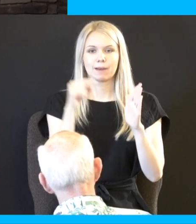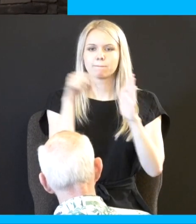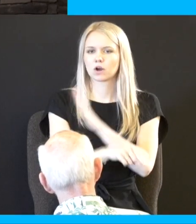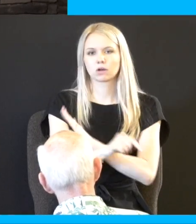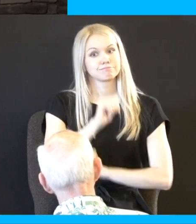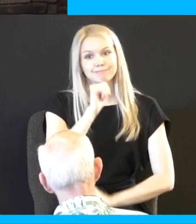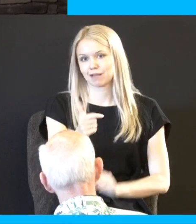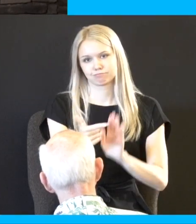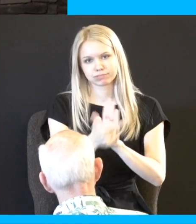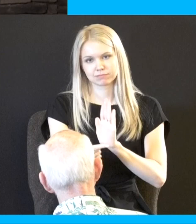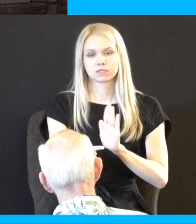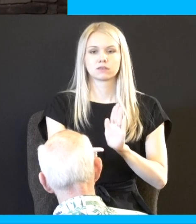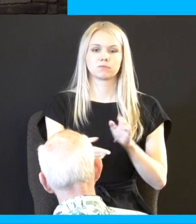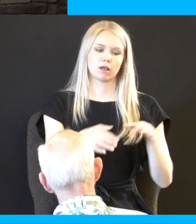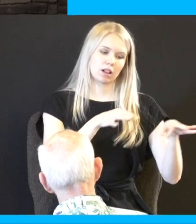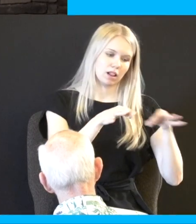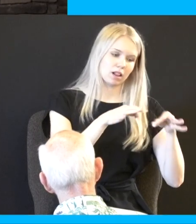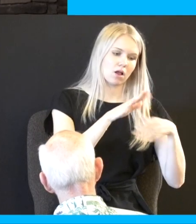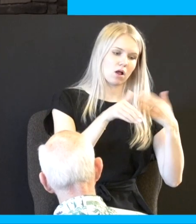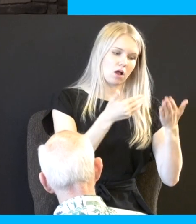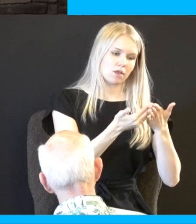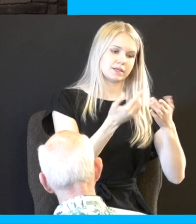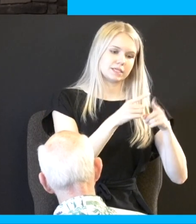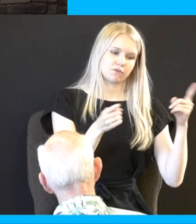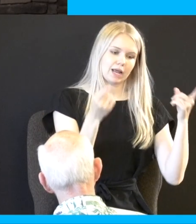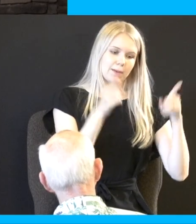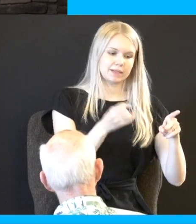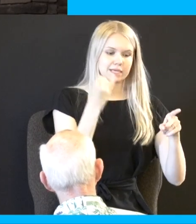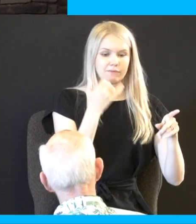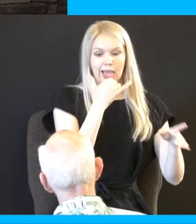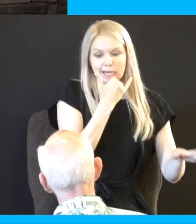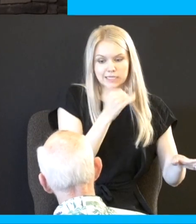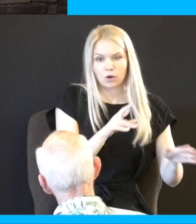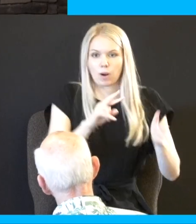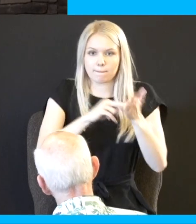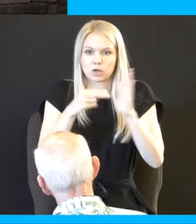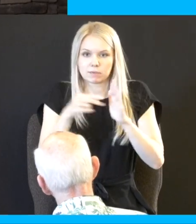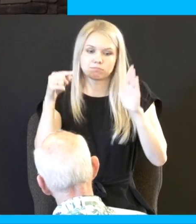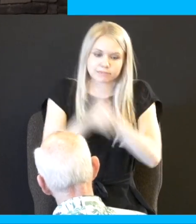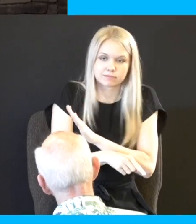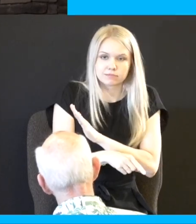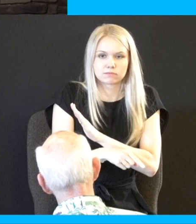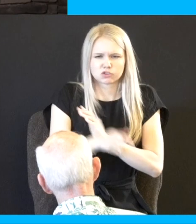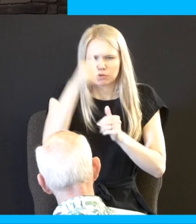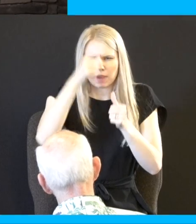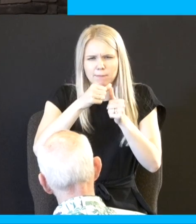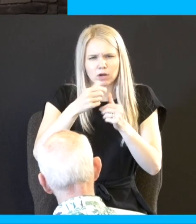different permutations of intentional and accidental death and involuntary manslaughter. Yes? Any hands? We'll do it again. No! Keep